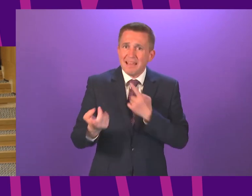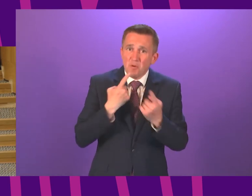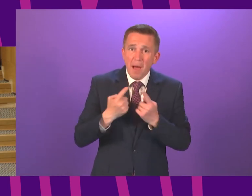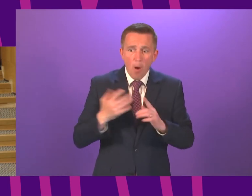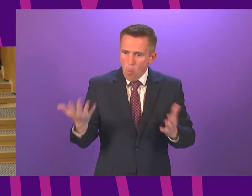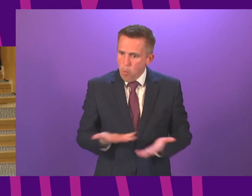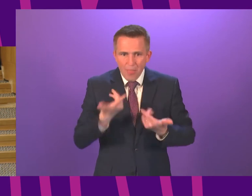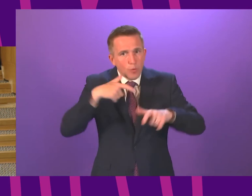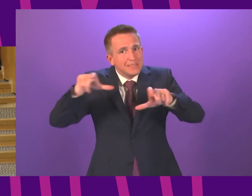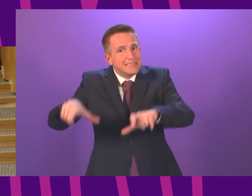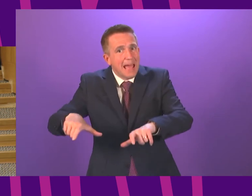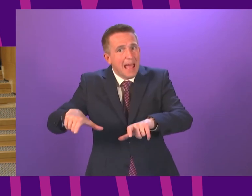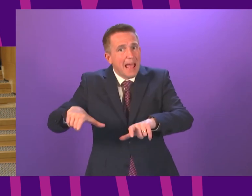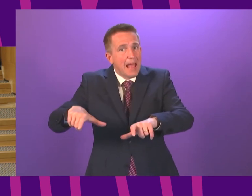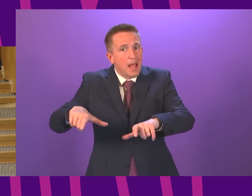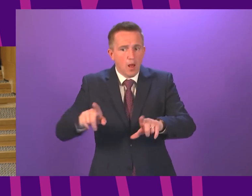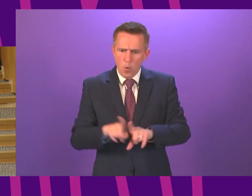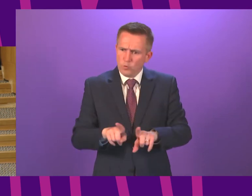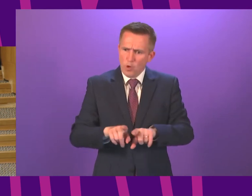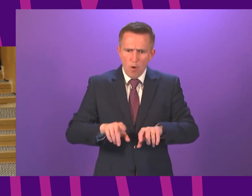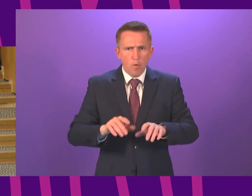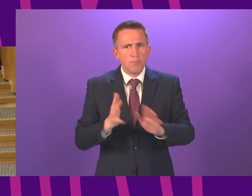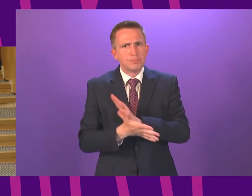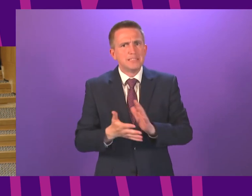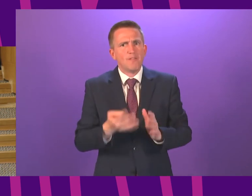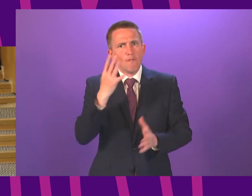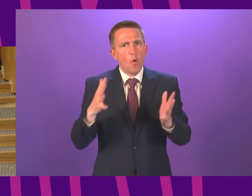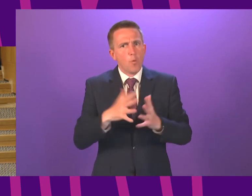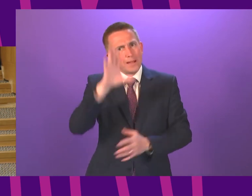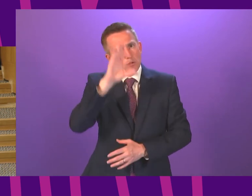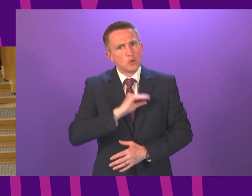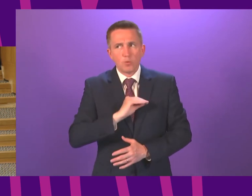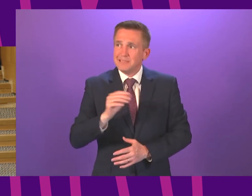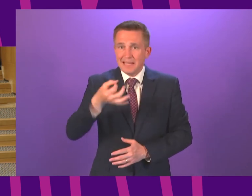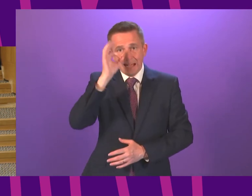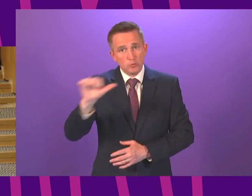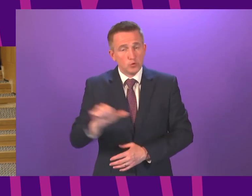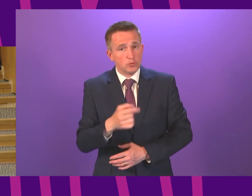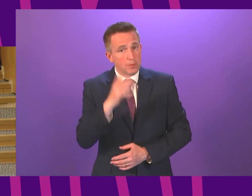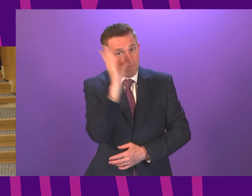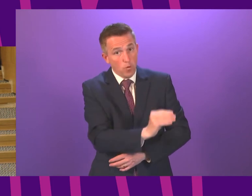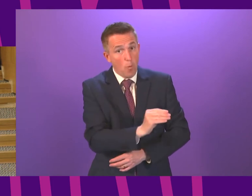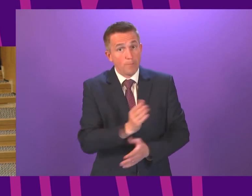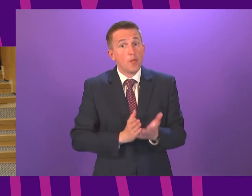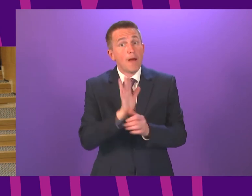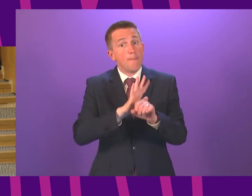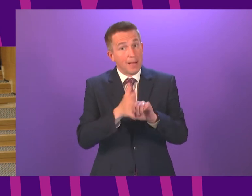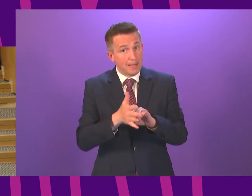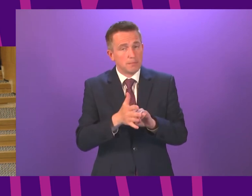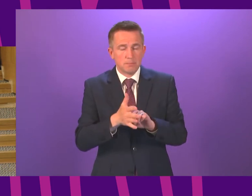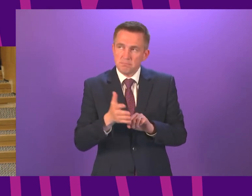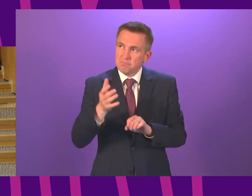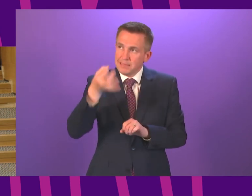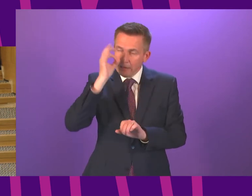where they will be going and in breach of the four week notice council should be providing during the pandemic welcome steps have been taken to provide